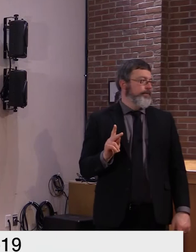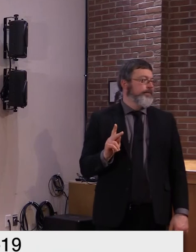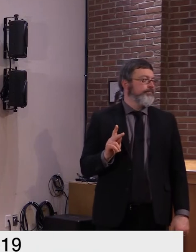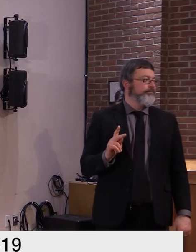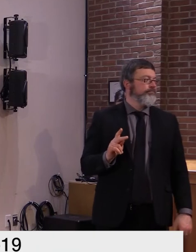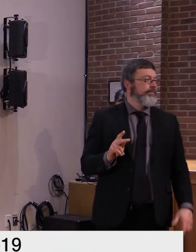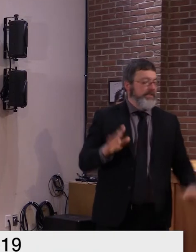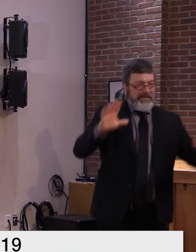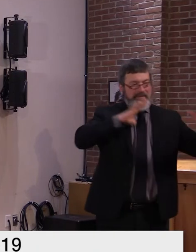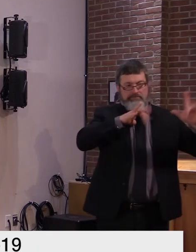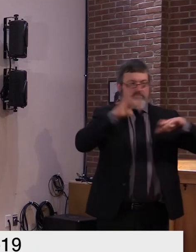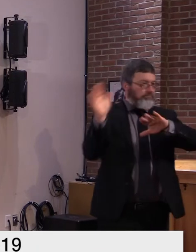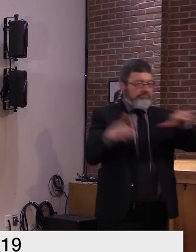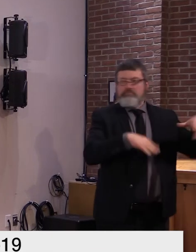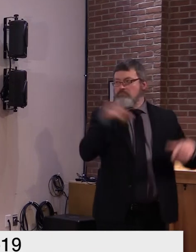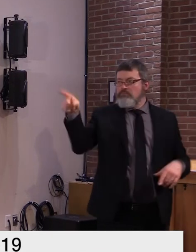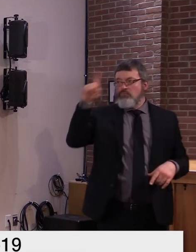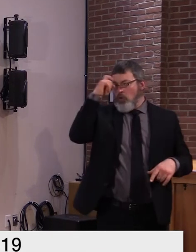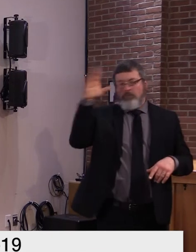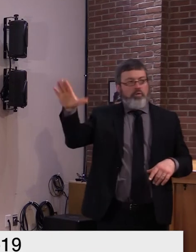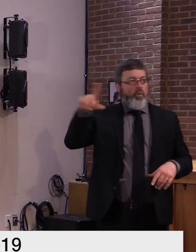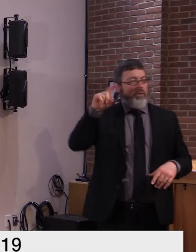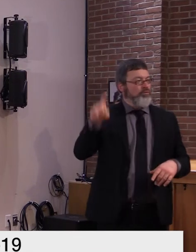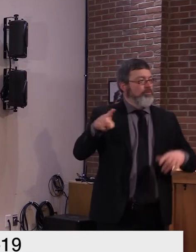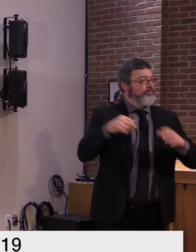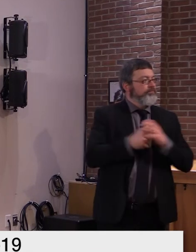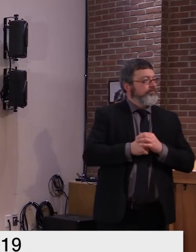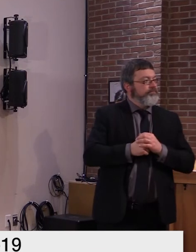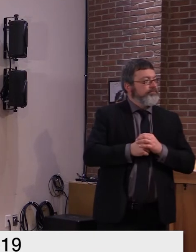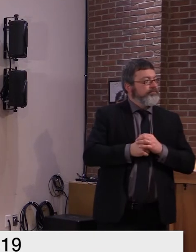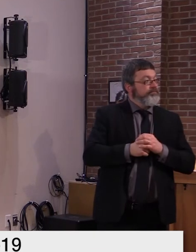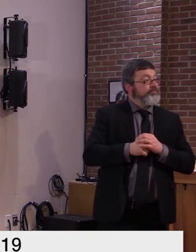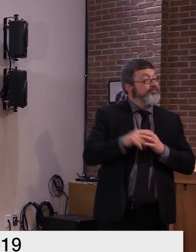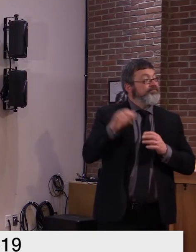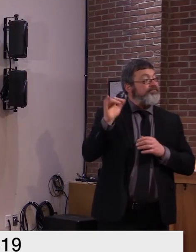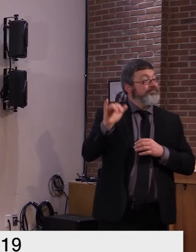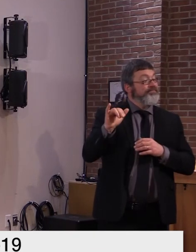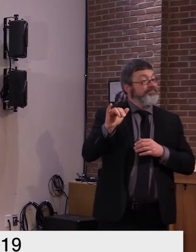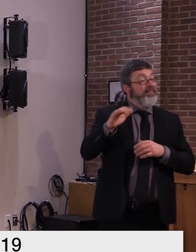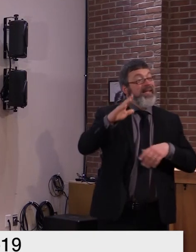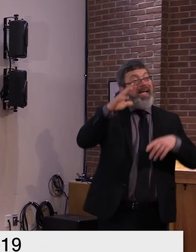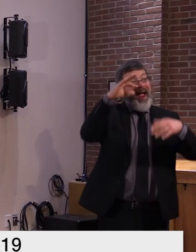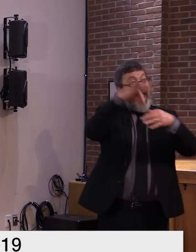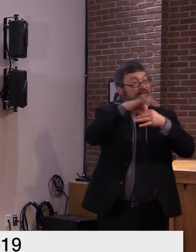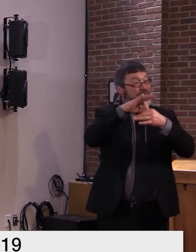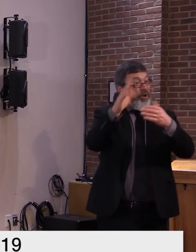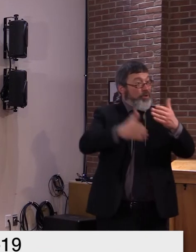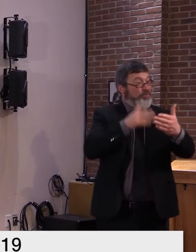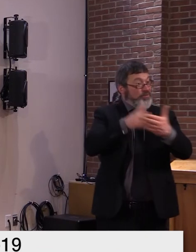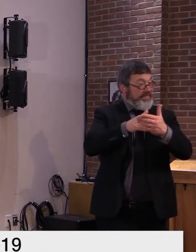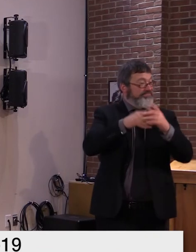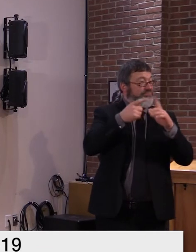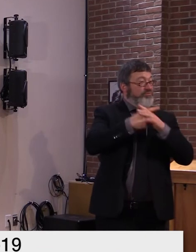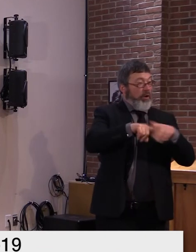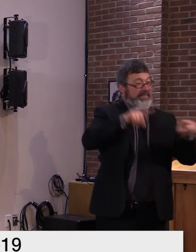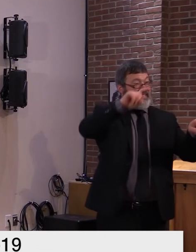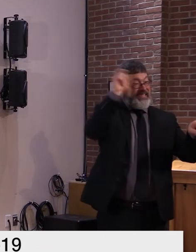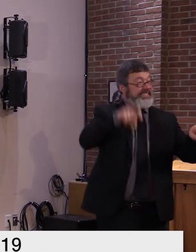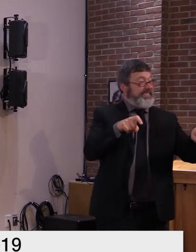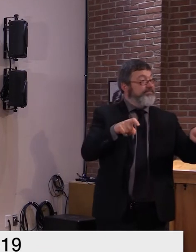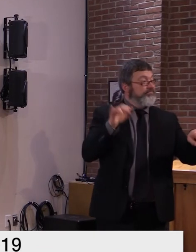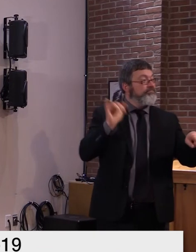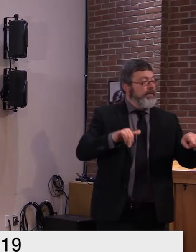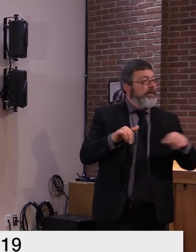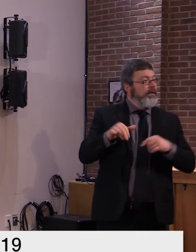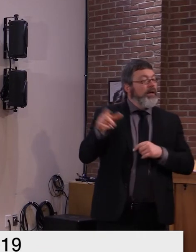It is being bizarre. Would you consider it bizarre for a handful of states to